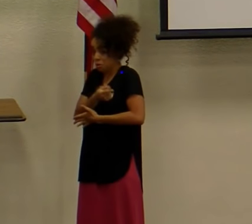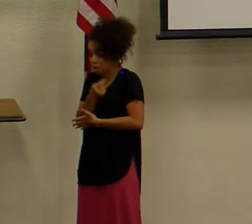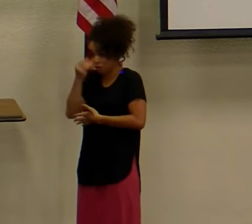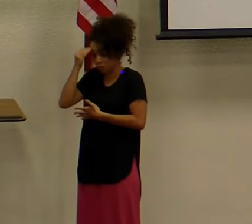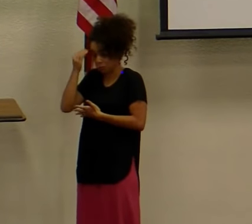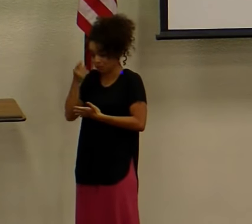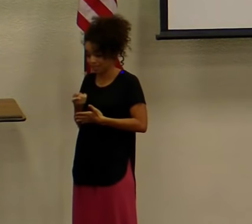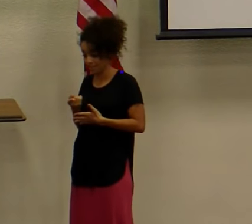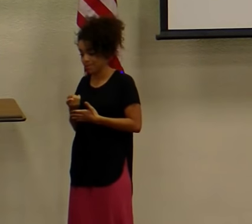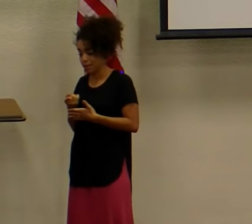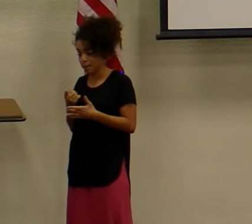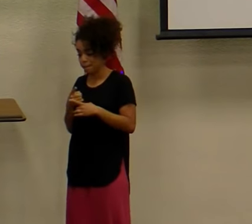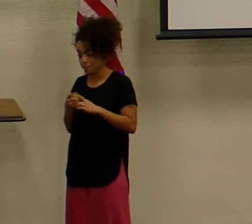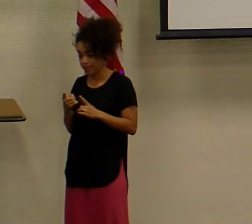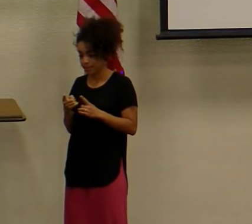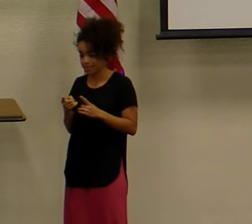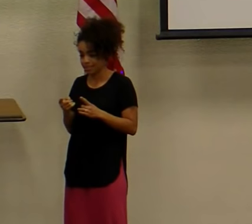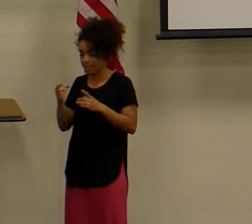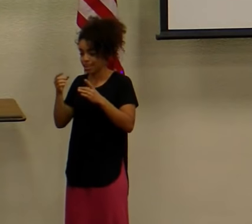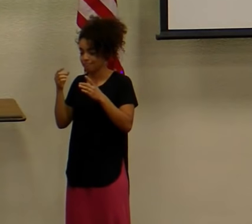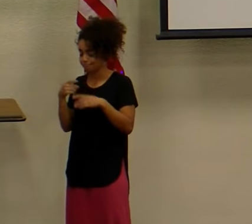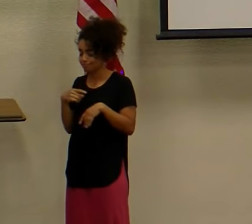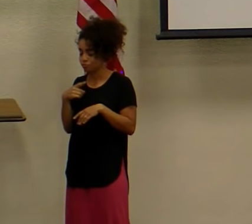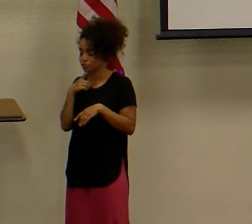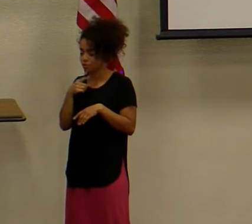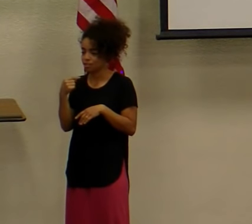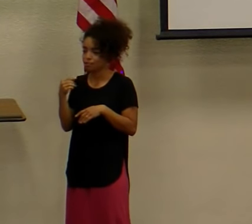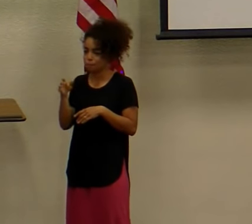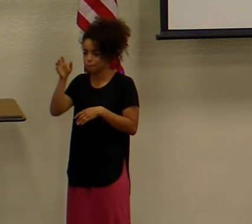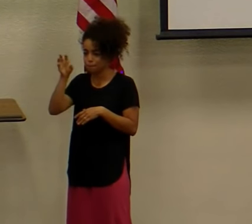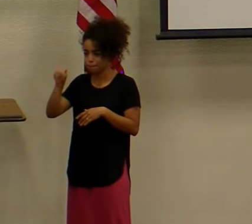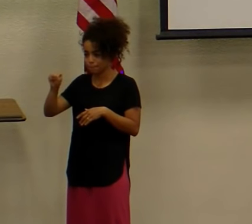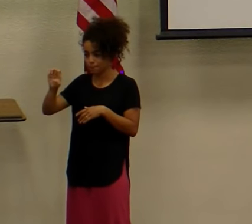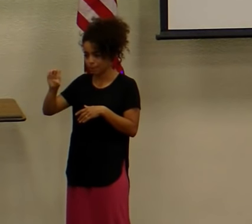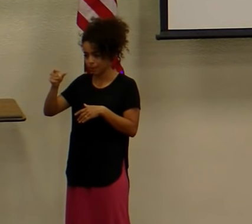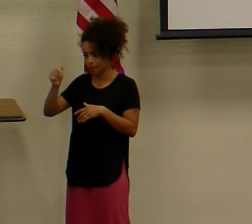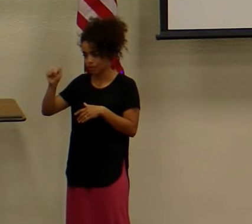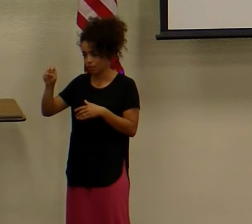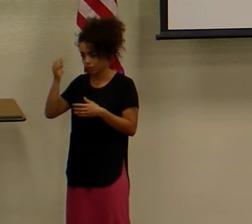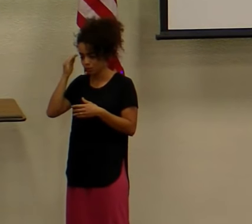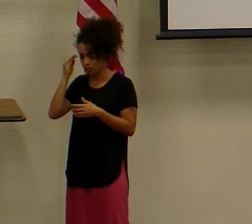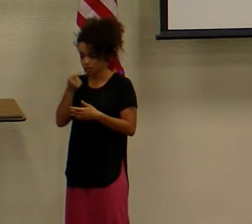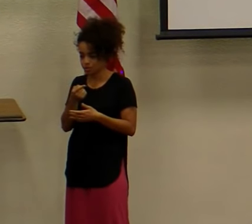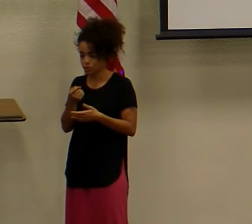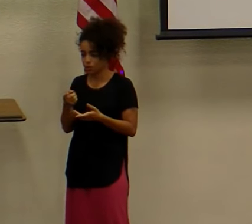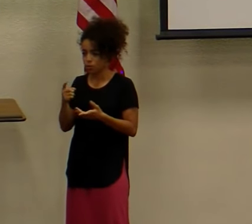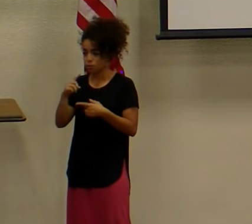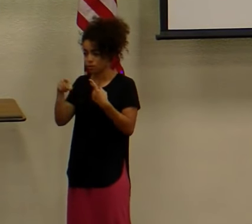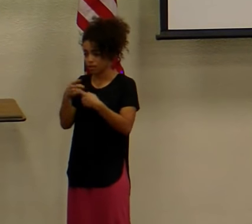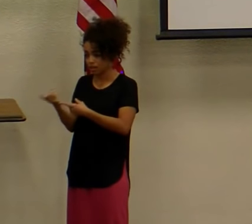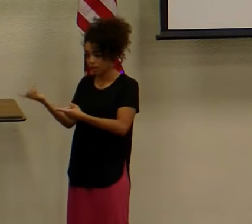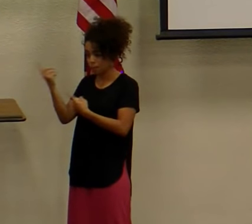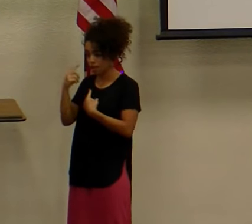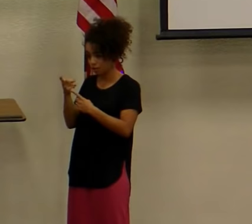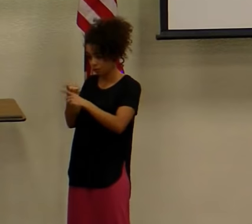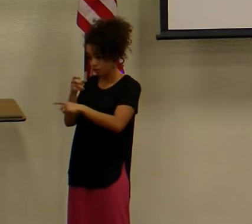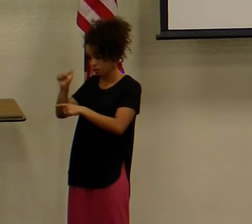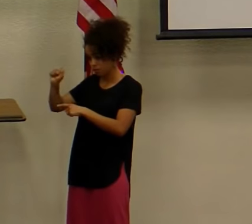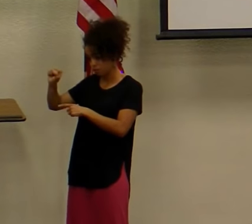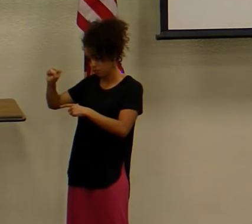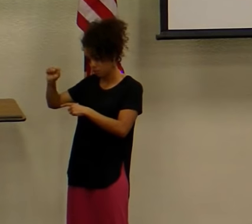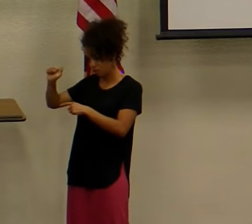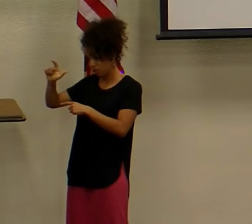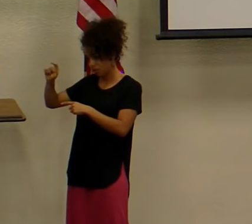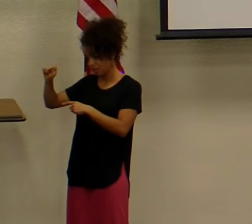definitely Megan and I knew about this. He came back from Salt Lake City and Megan came into my